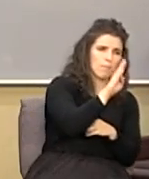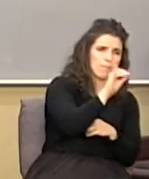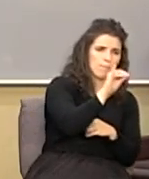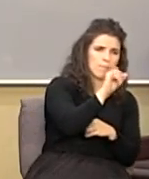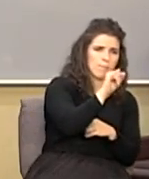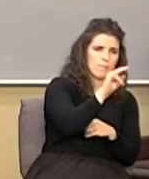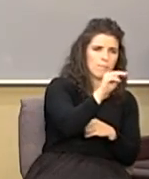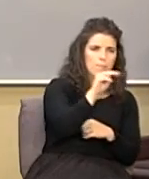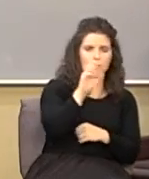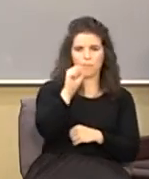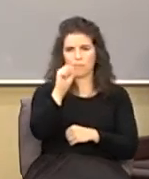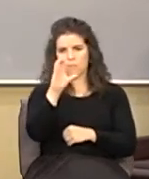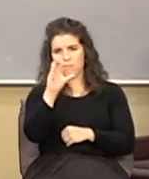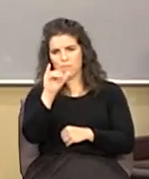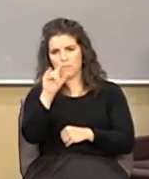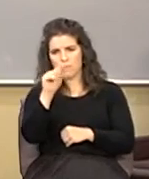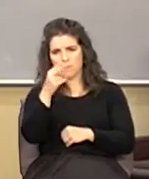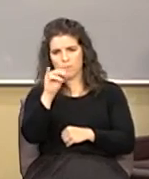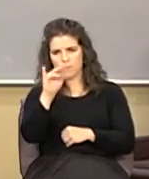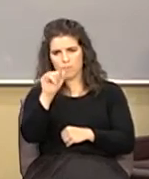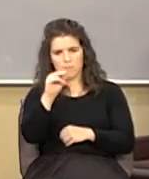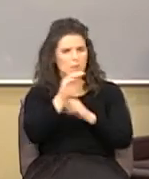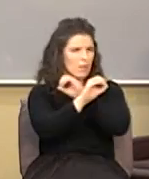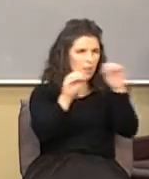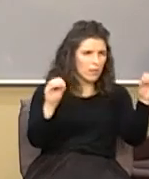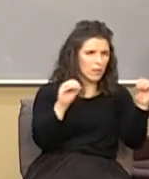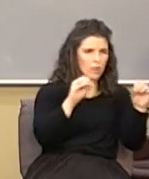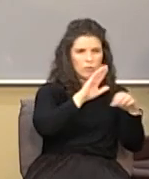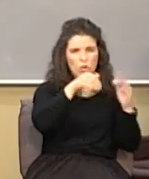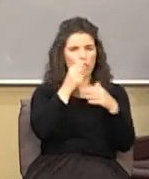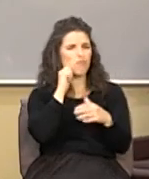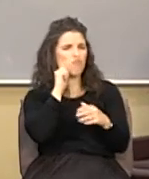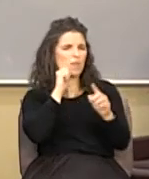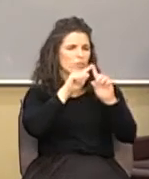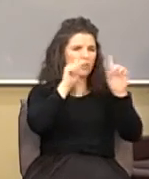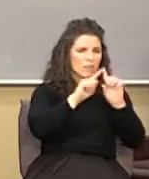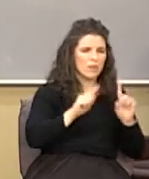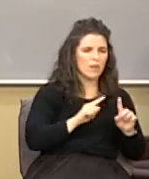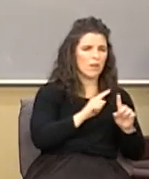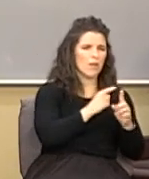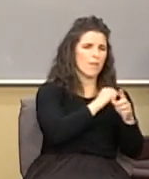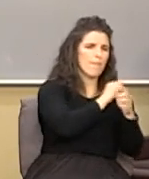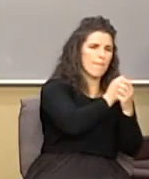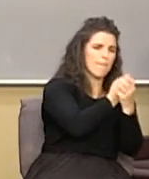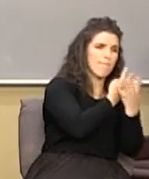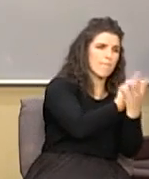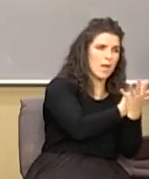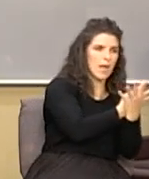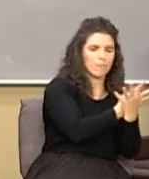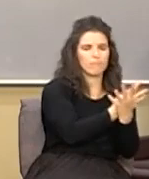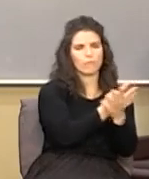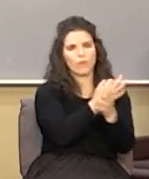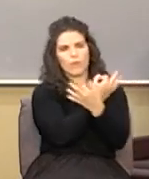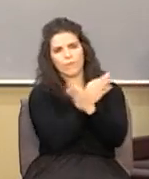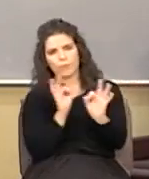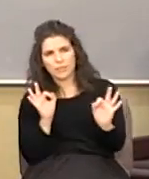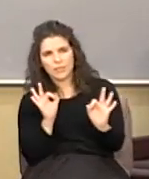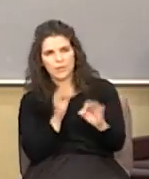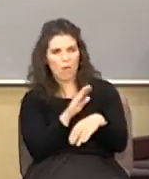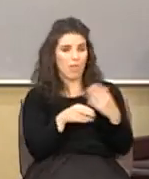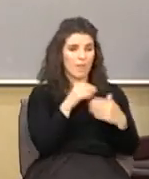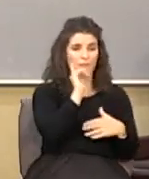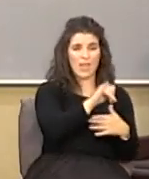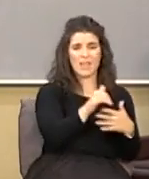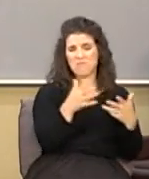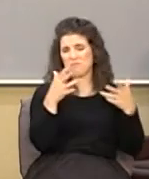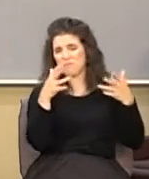distinctions racial distinctions bond or free all those things are abandoned in Christ